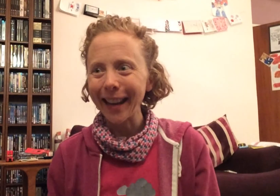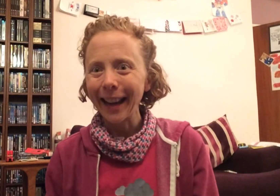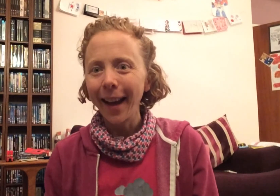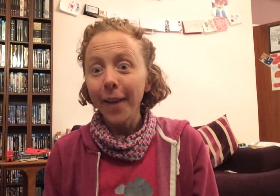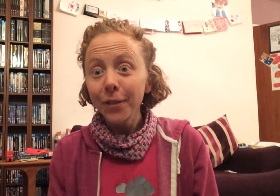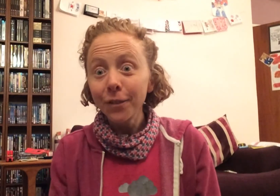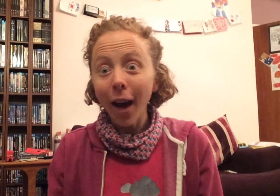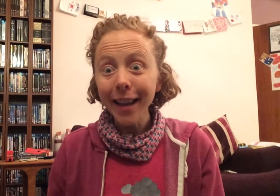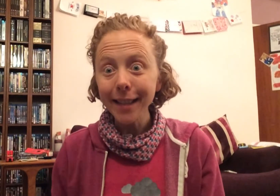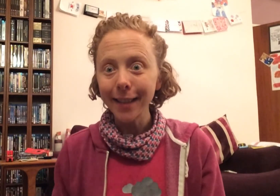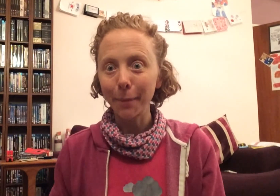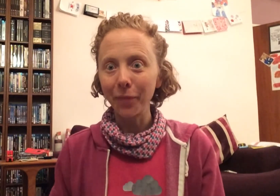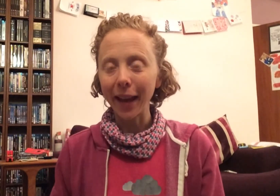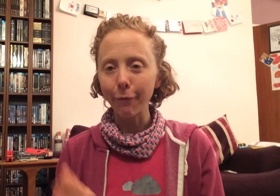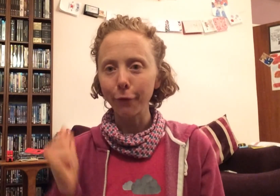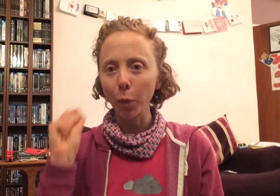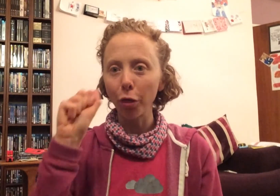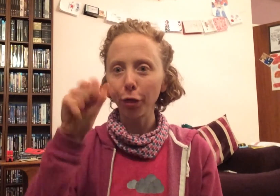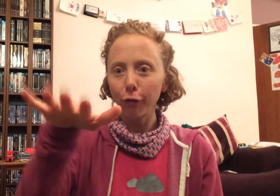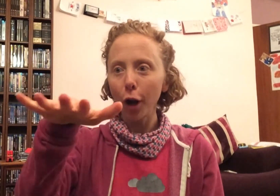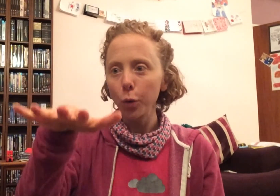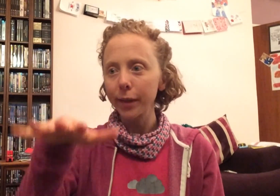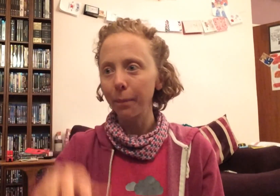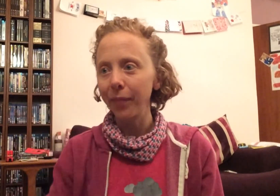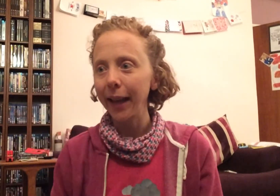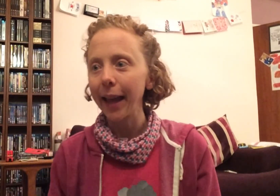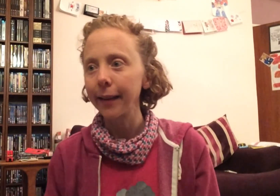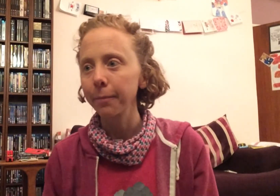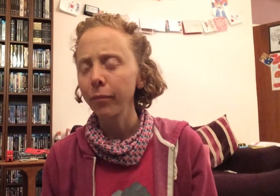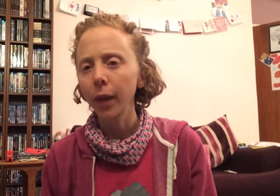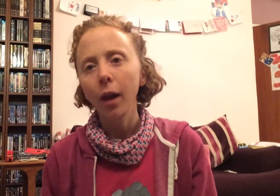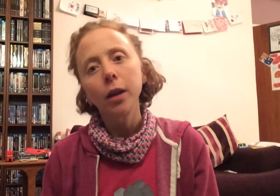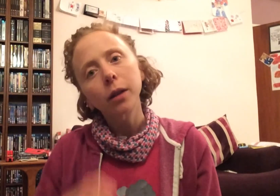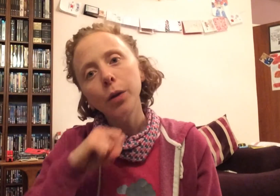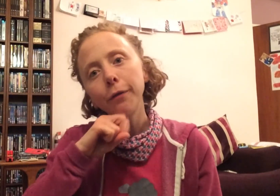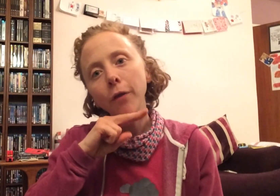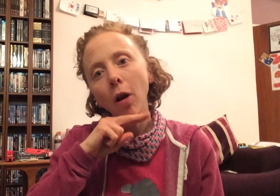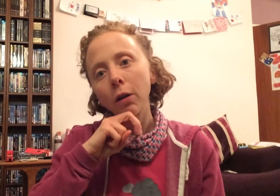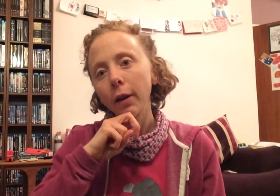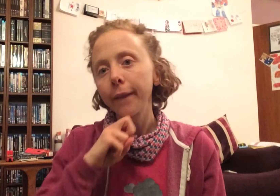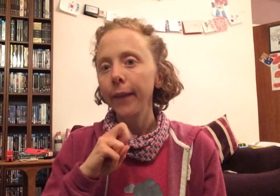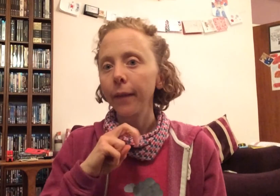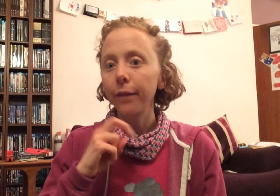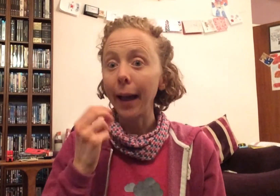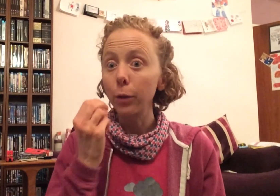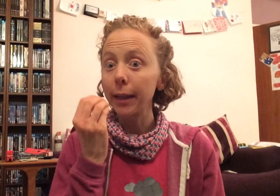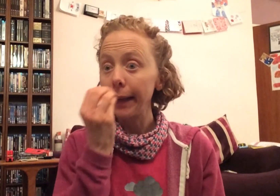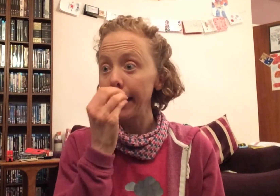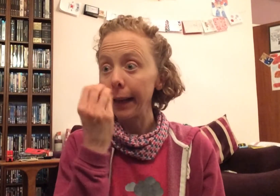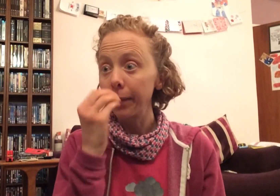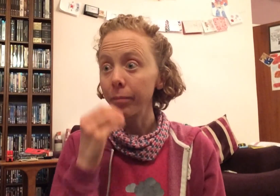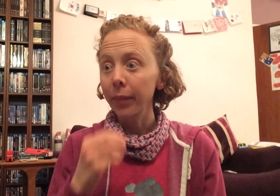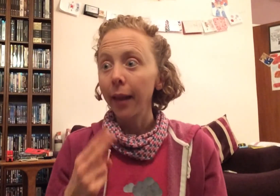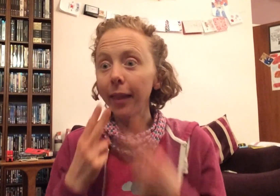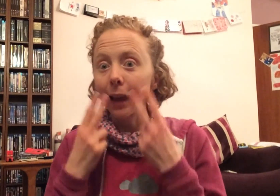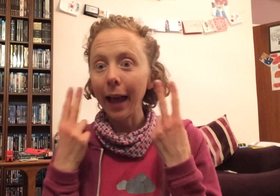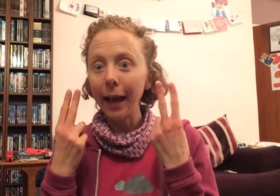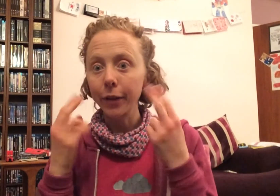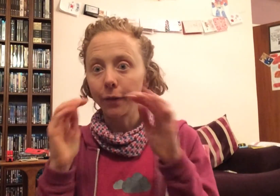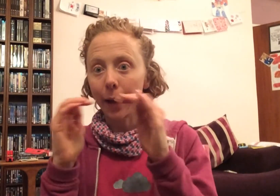find something everyone, throw something in. So the frog found a lily, the cat found